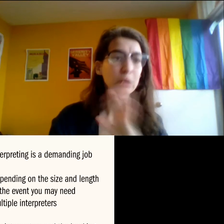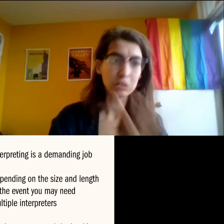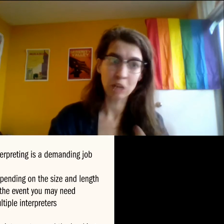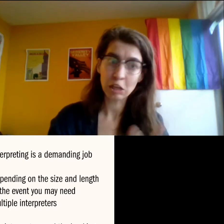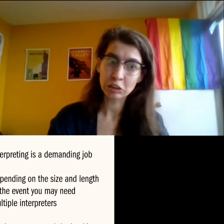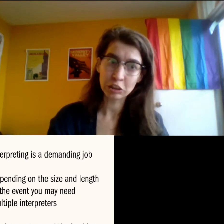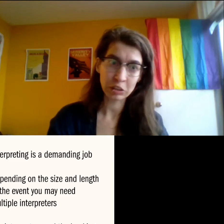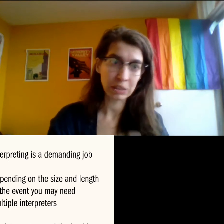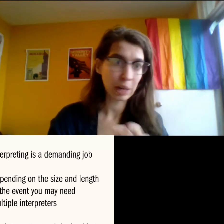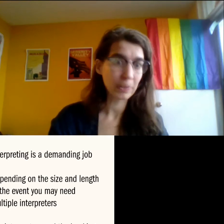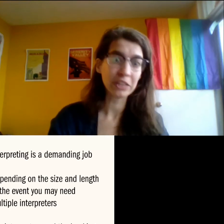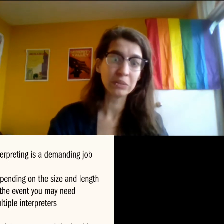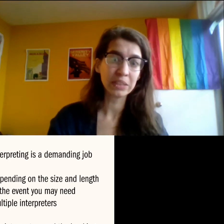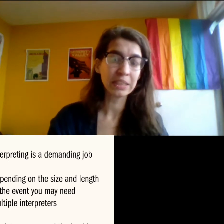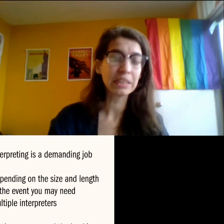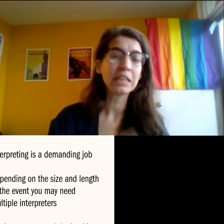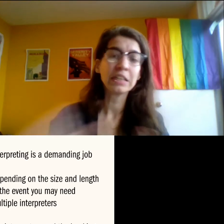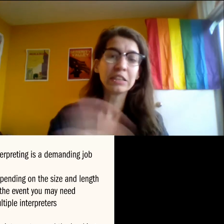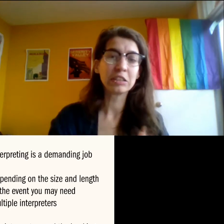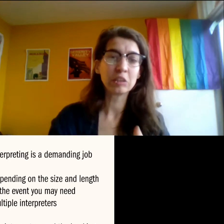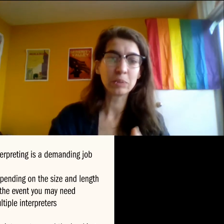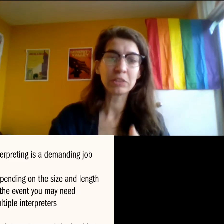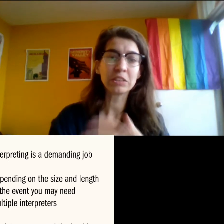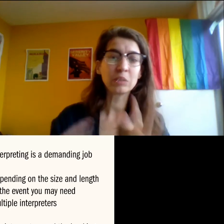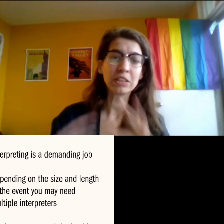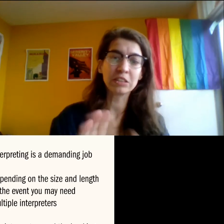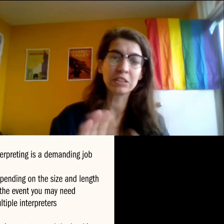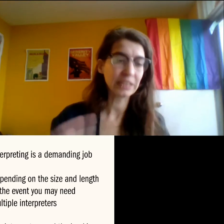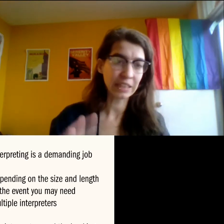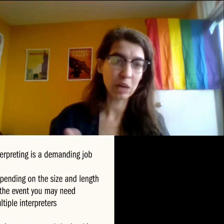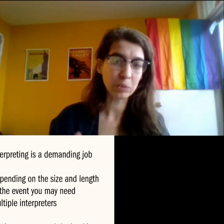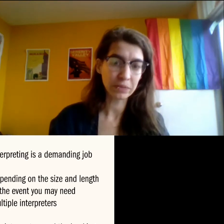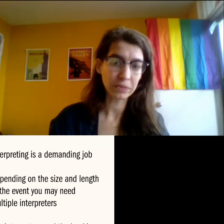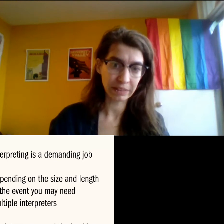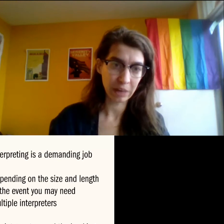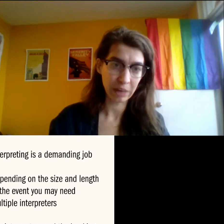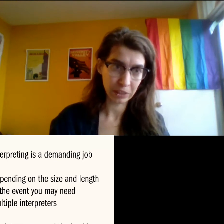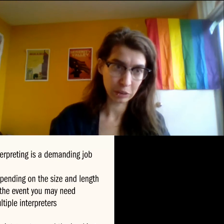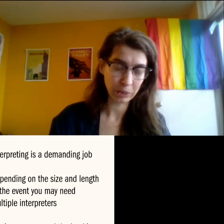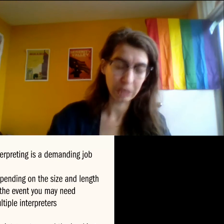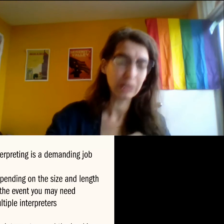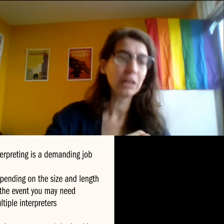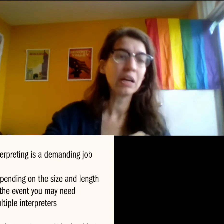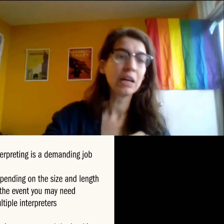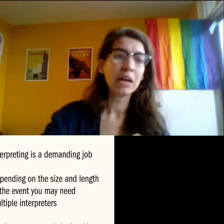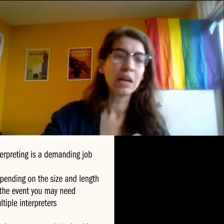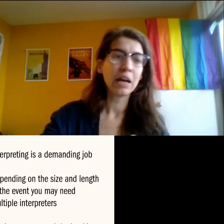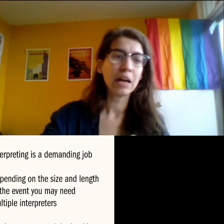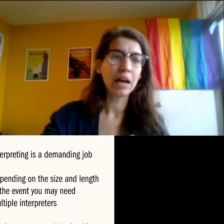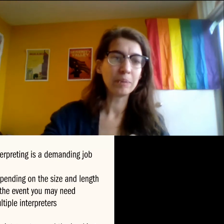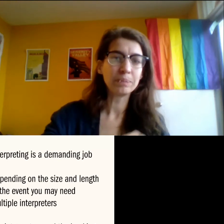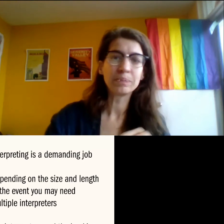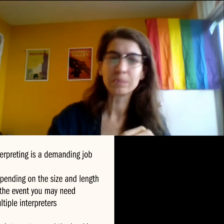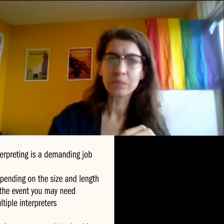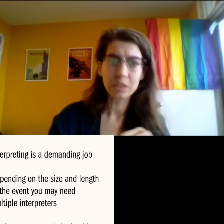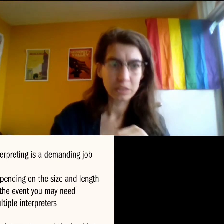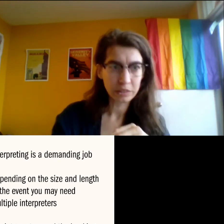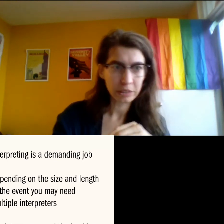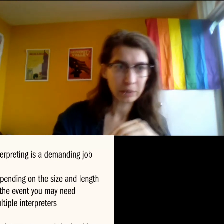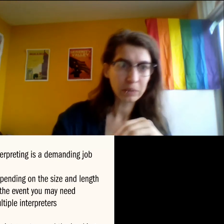you are not sure how many you need, the interpreters and the booking service can help you figure out how many to book. Um,